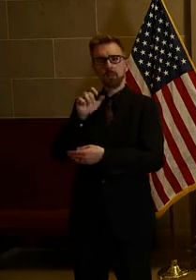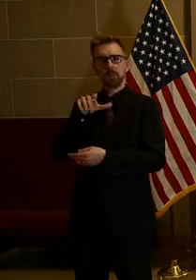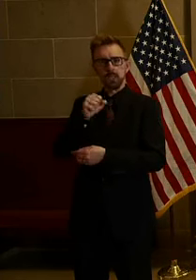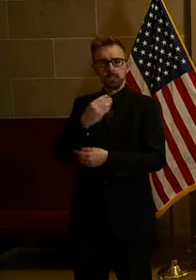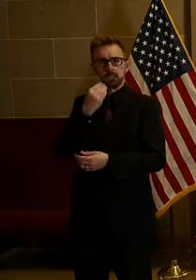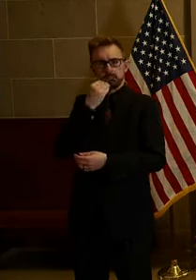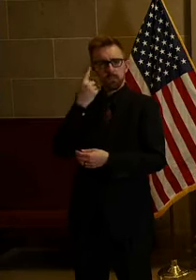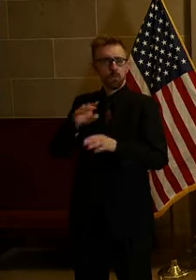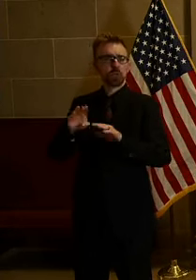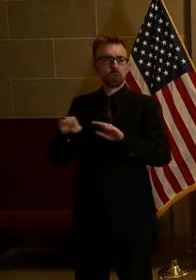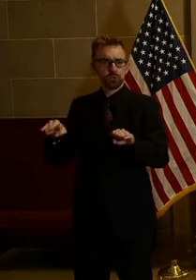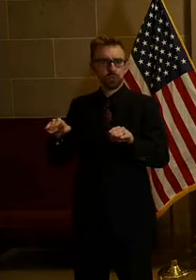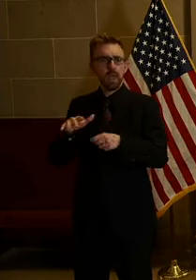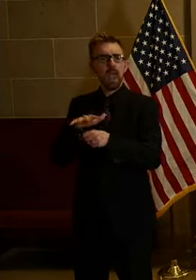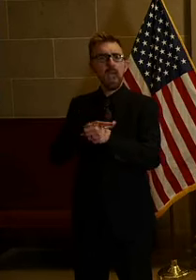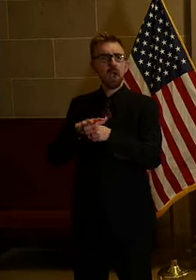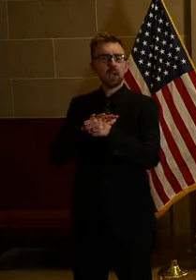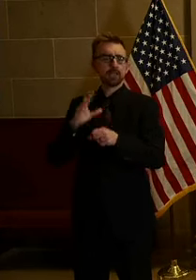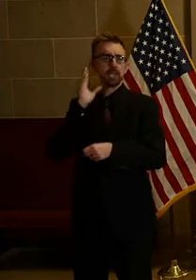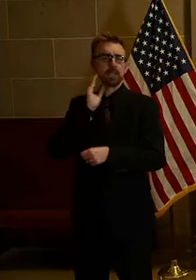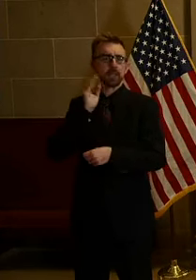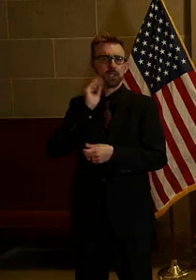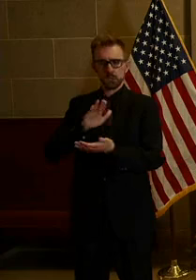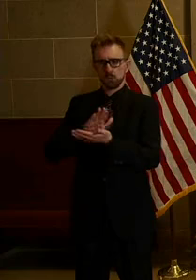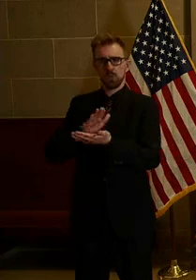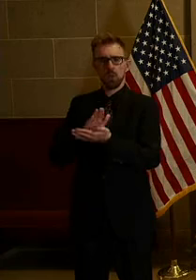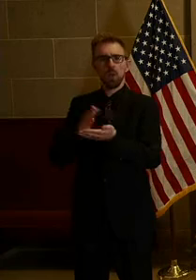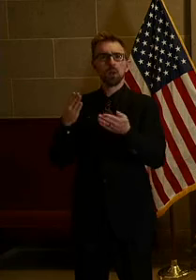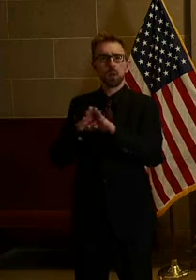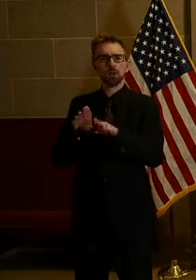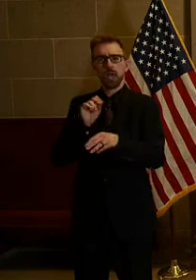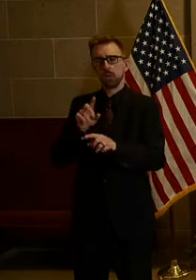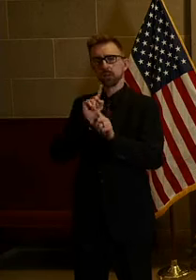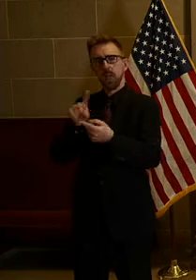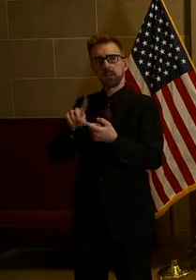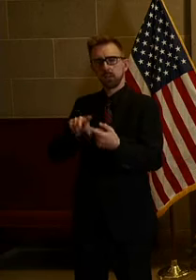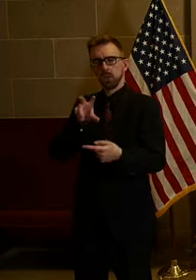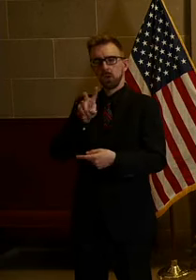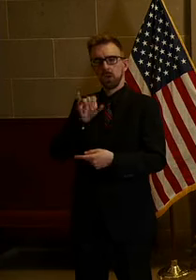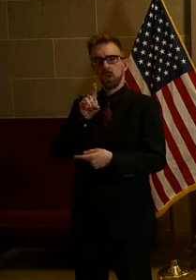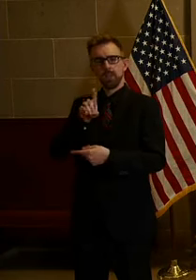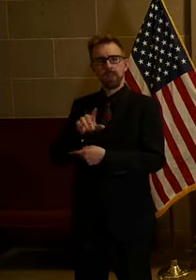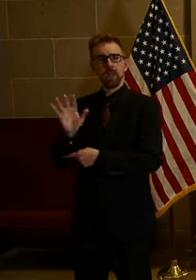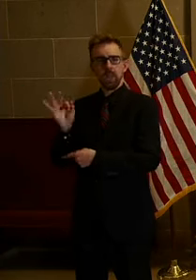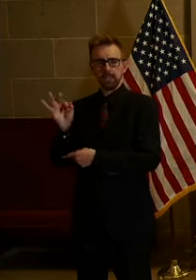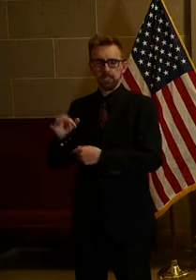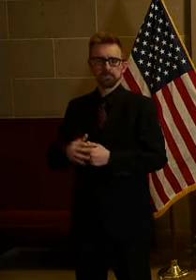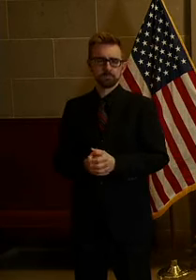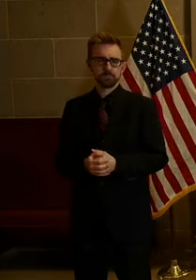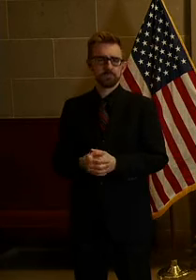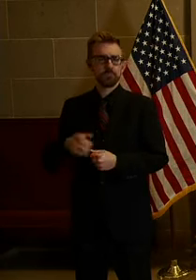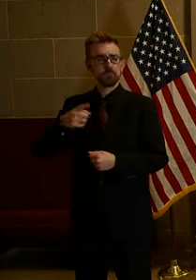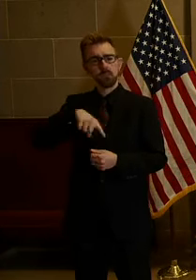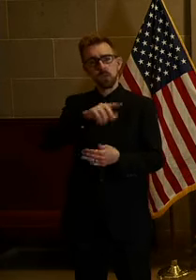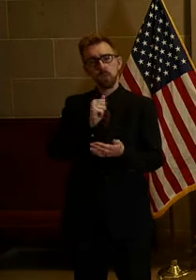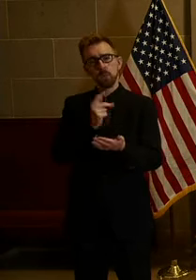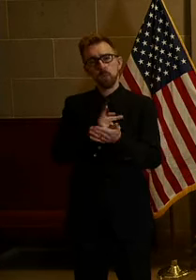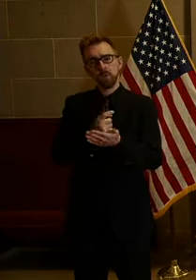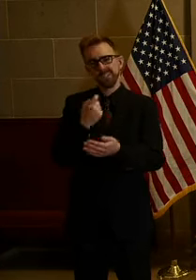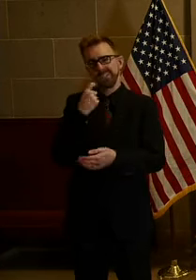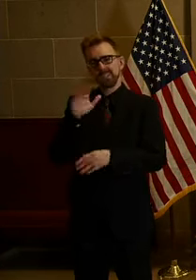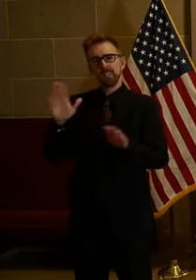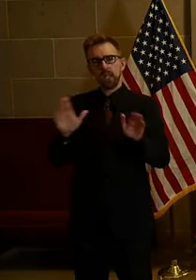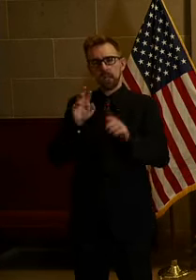children in areas experiencing school closure in response to COVID-19, and they were approved on Sunday,